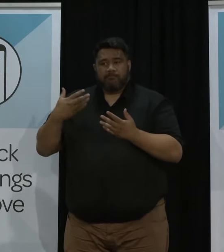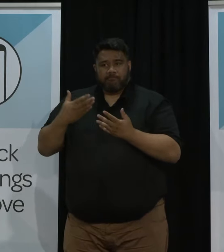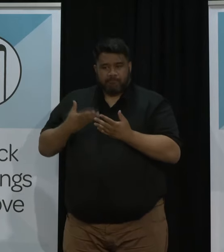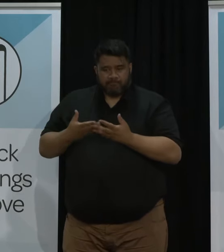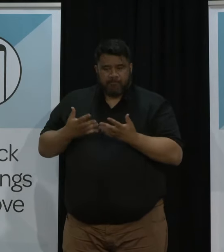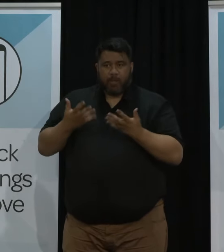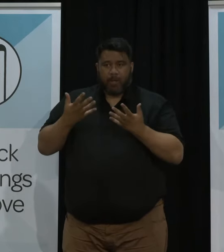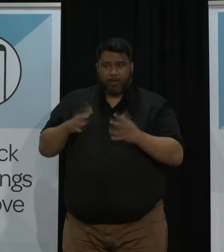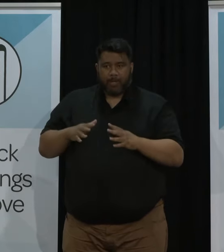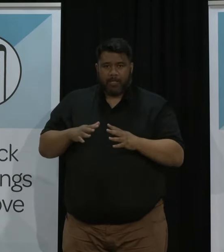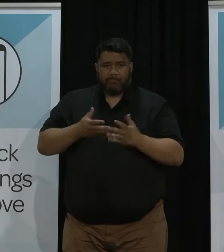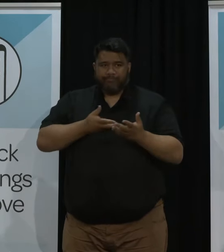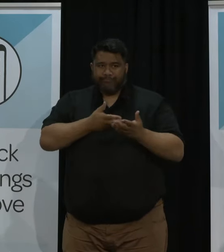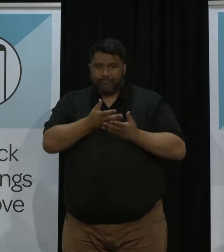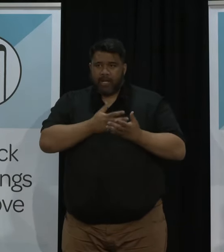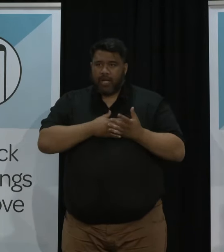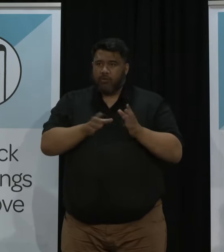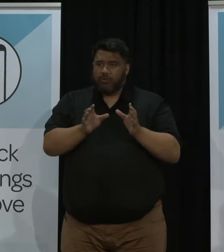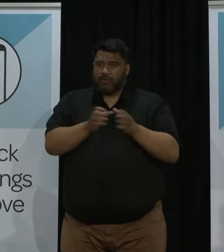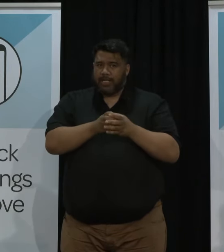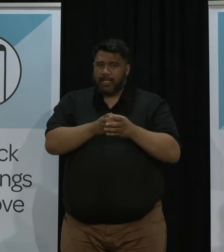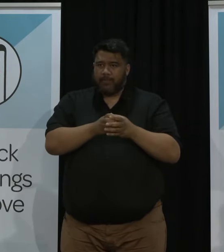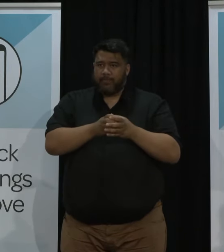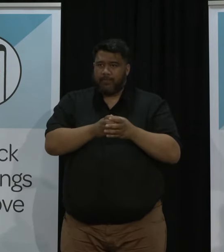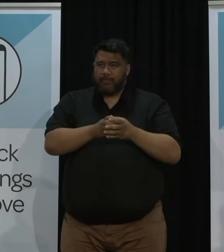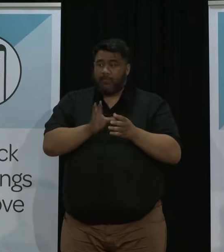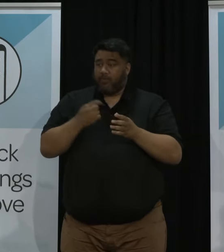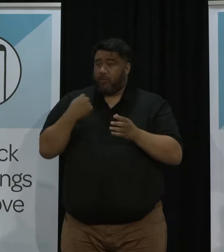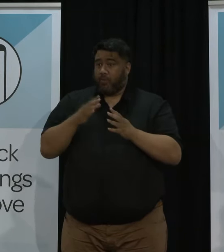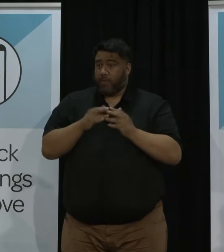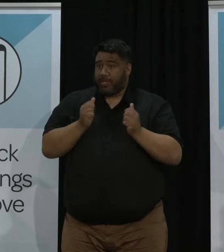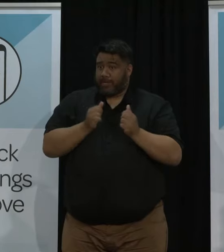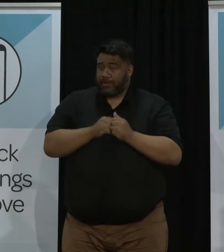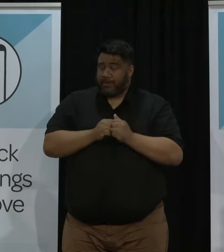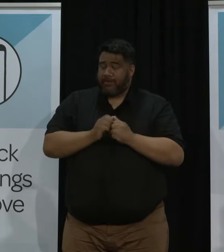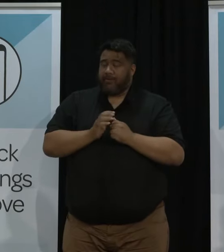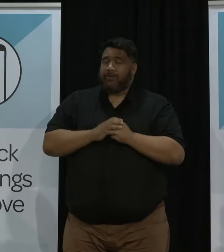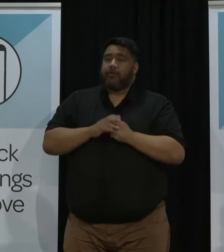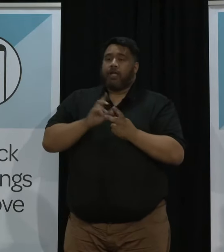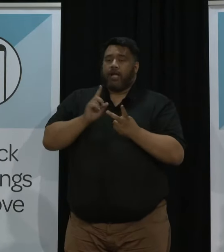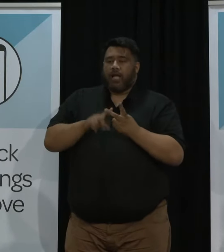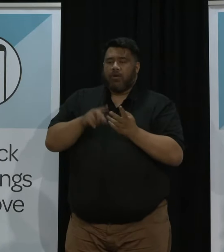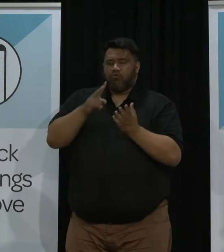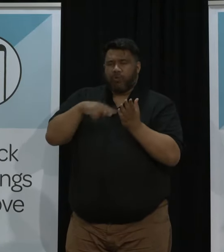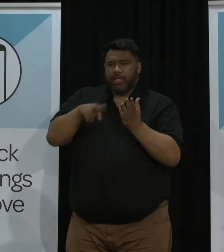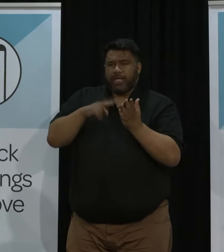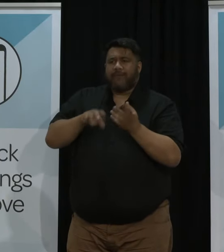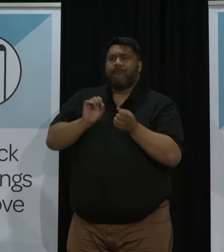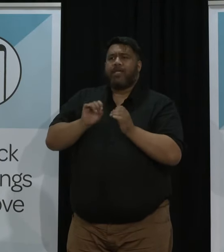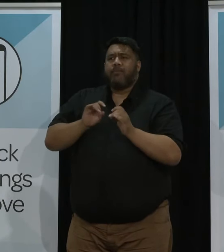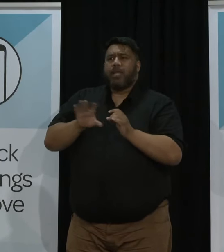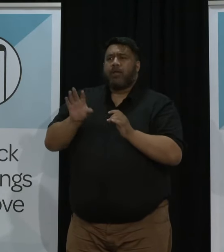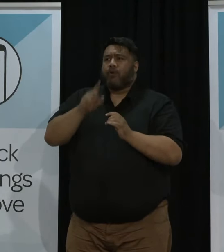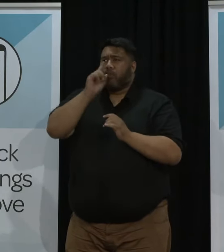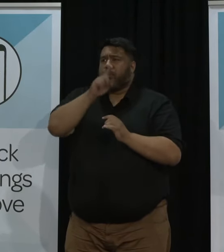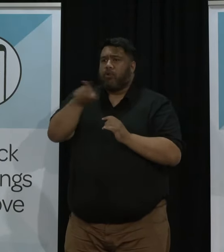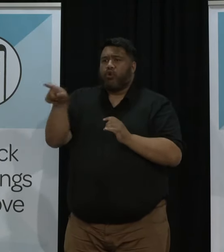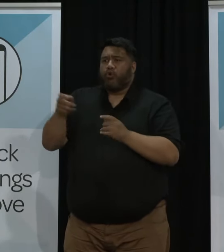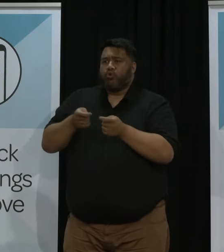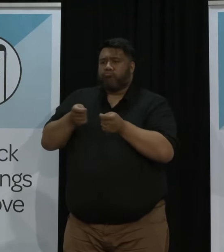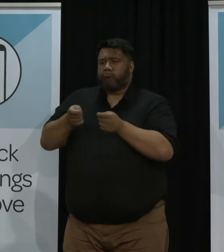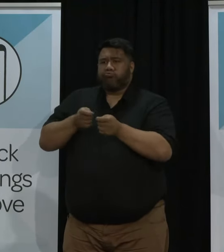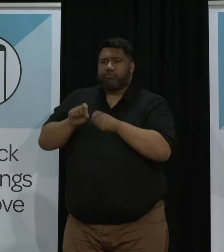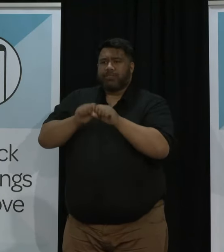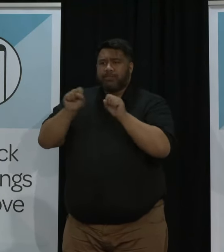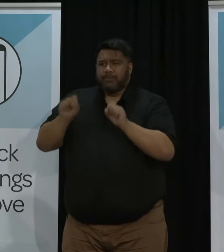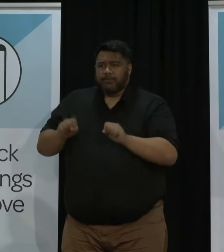down and talk through with our team following the weekend and of course reading some of the feedback from those who have been operating the system as well as